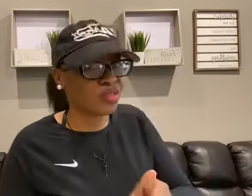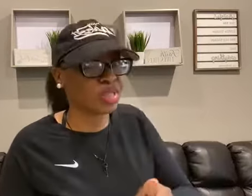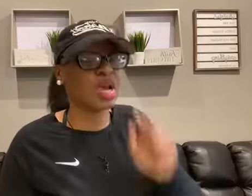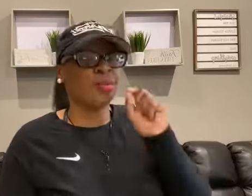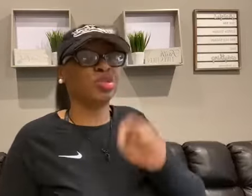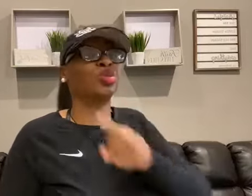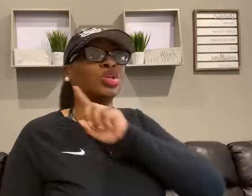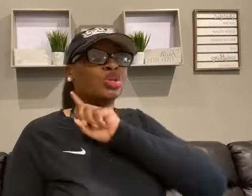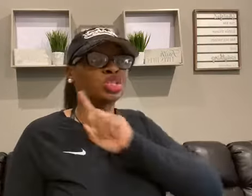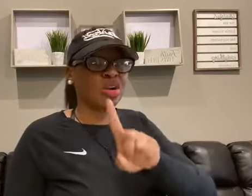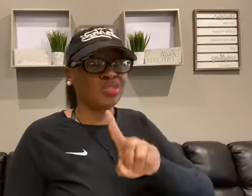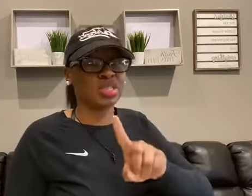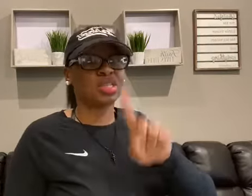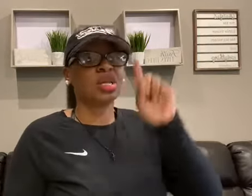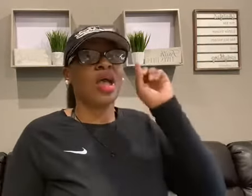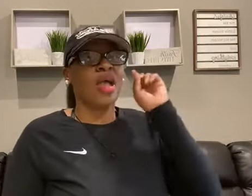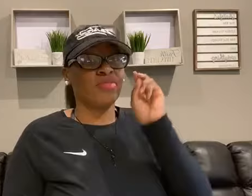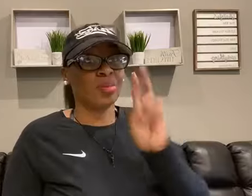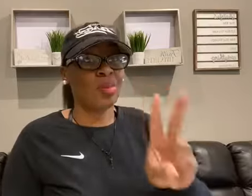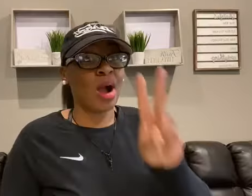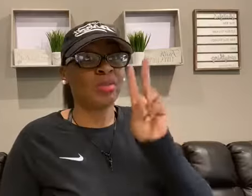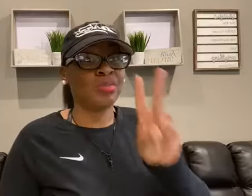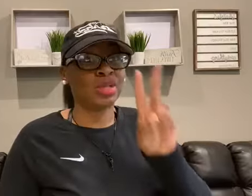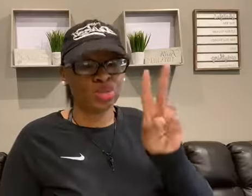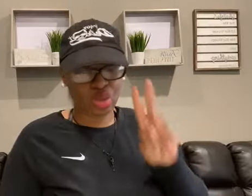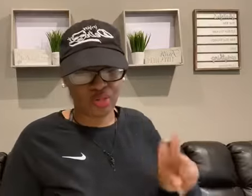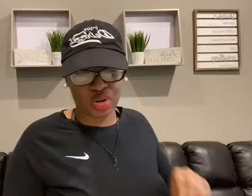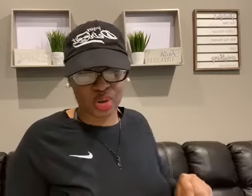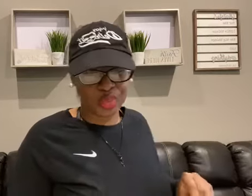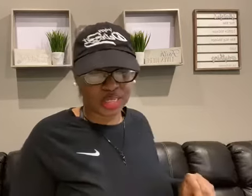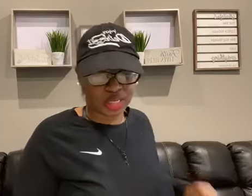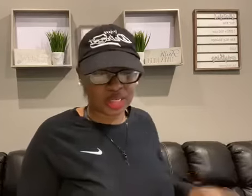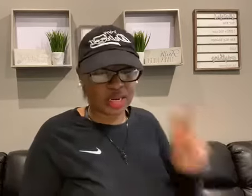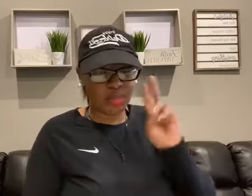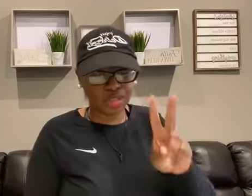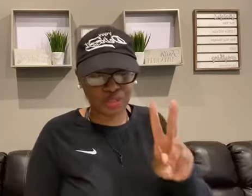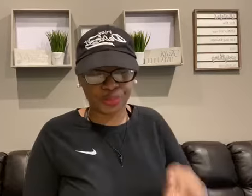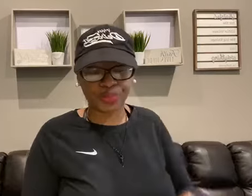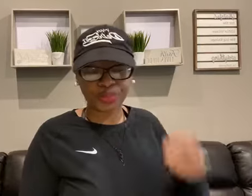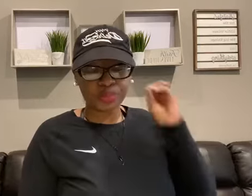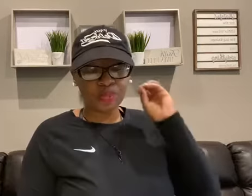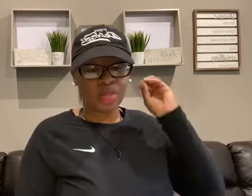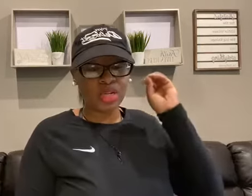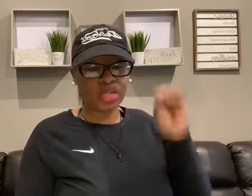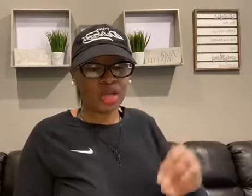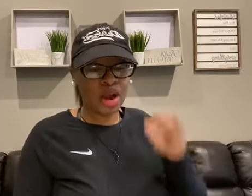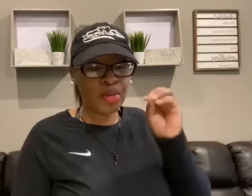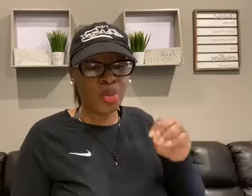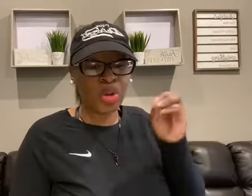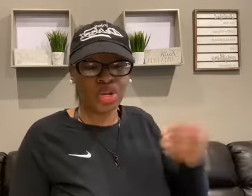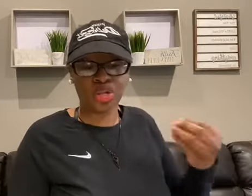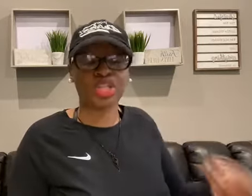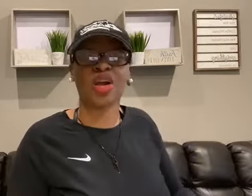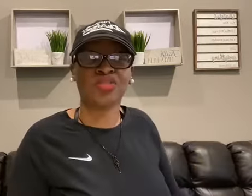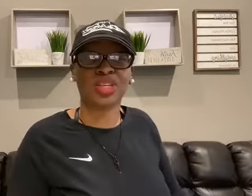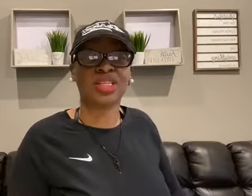difference between your services and the problem that you solve in your business. Number two, determine what your service